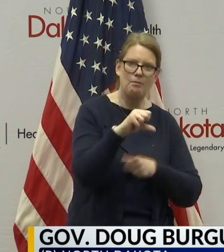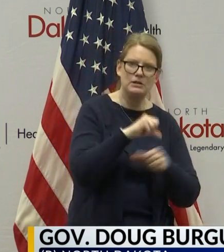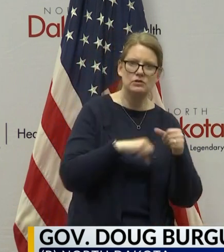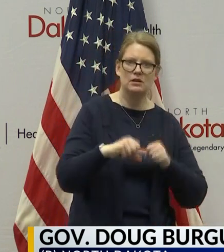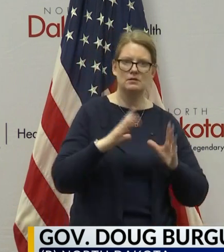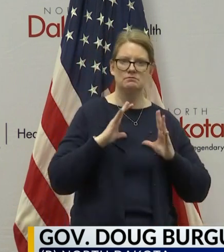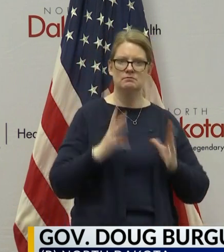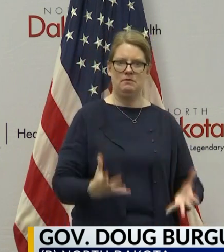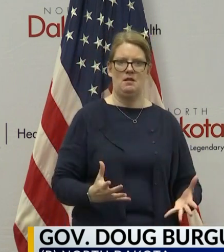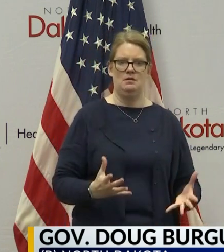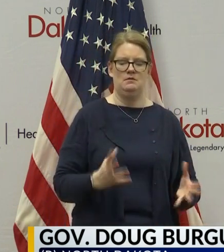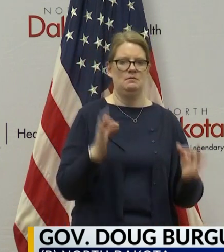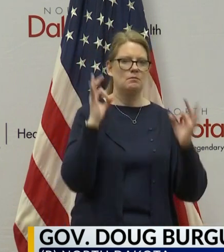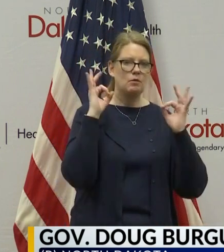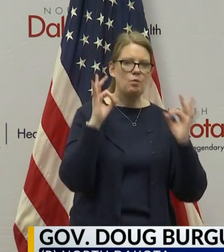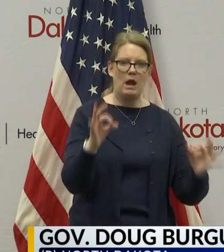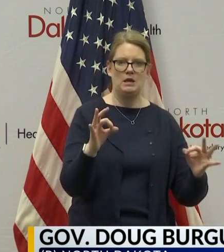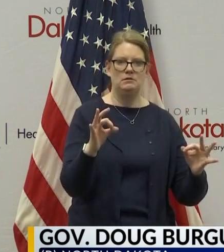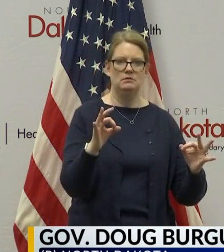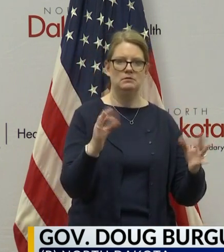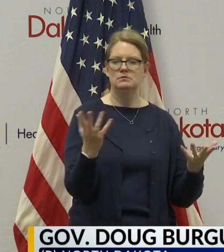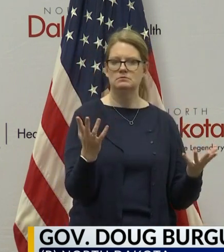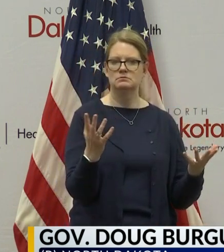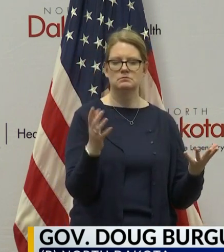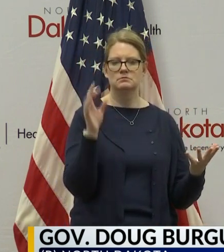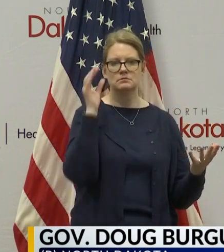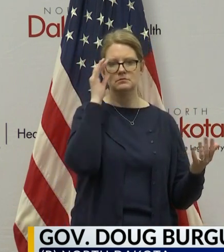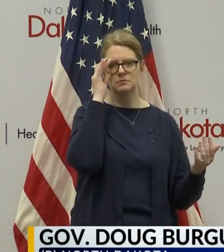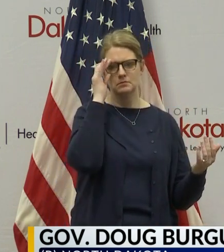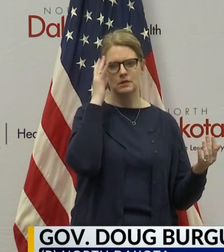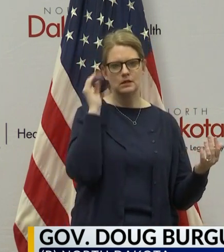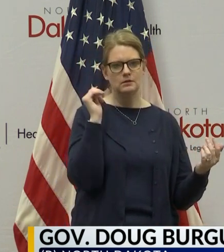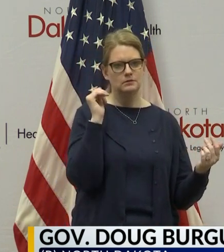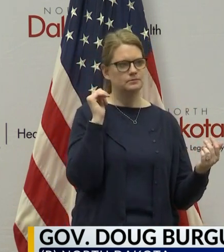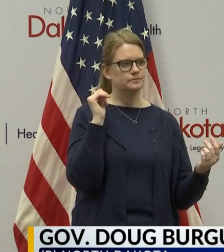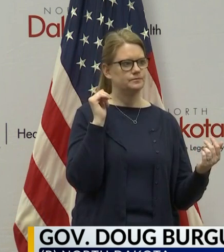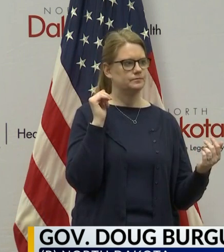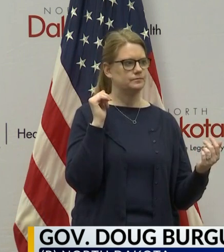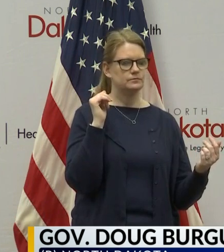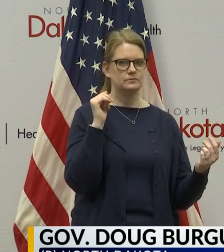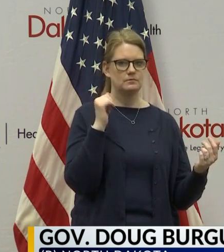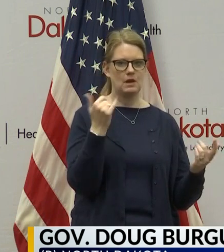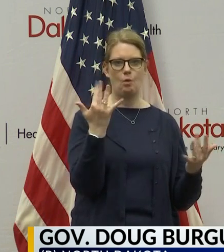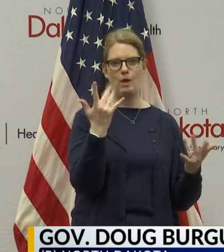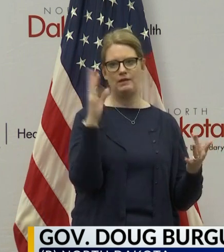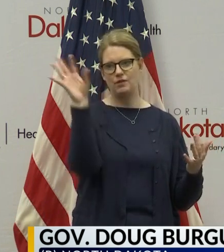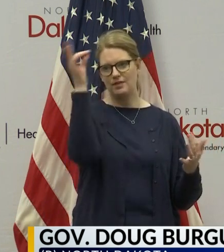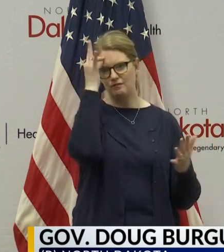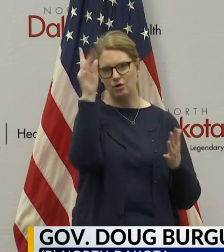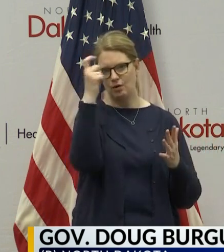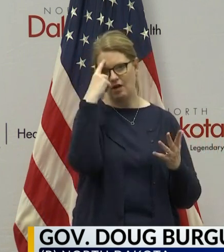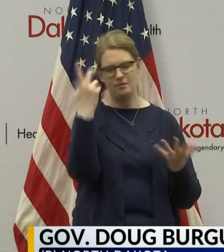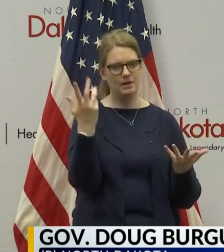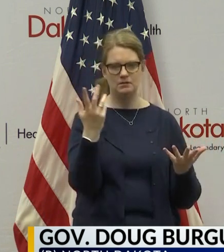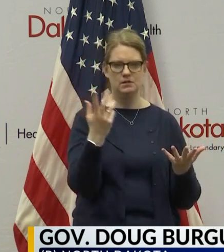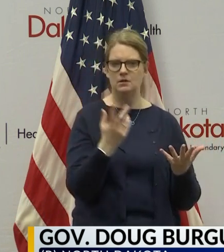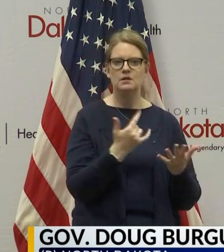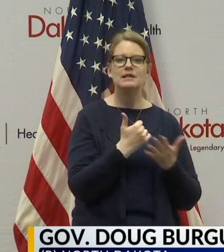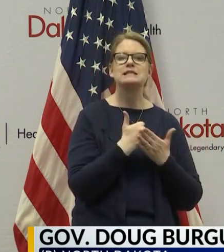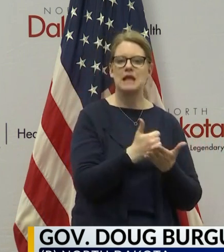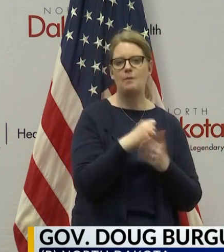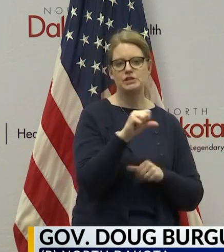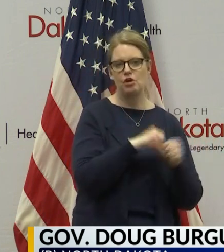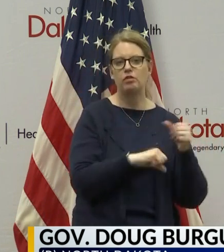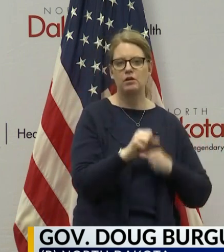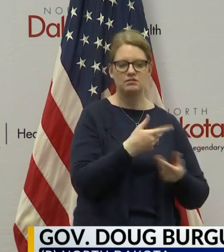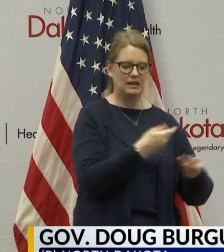directly, you know, we don't need to be, you know, all, you know, waiting for the federal government to come when we can help each other out